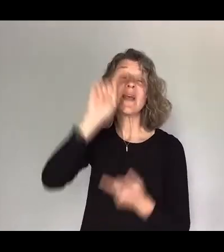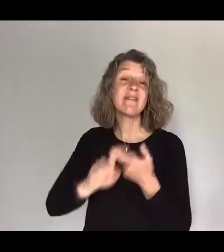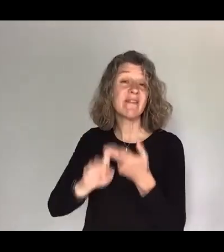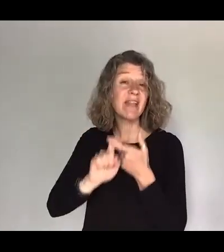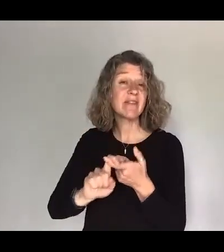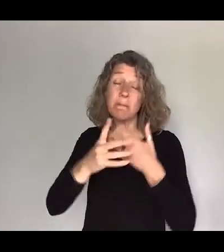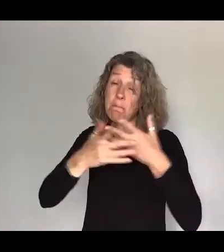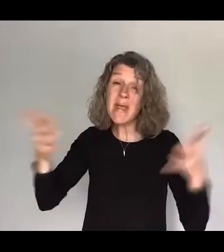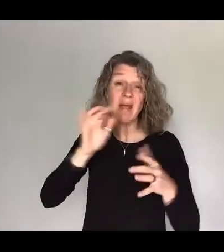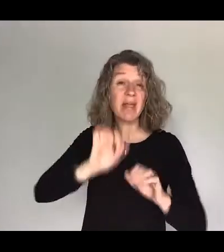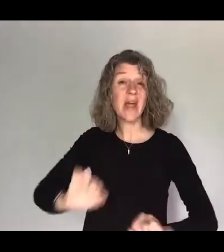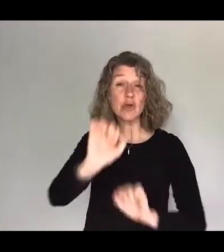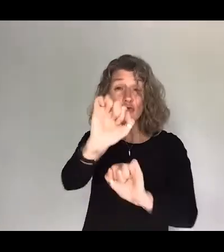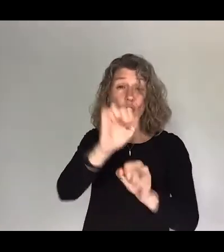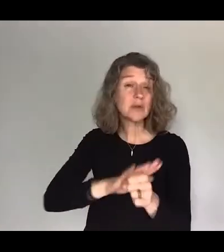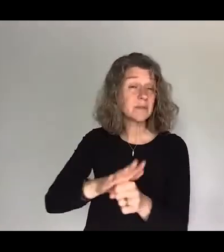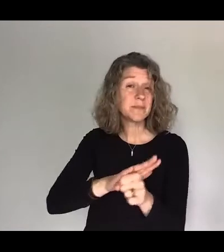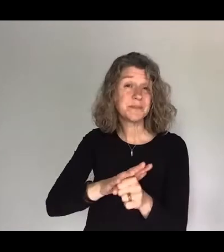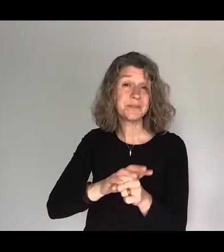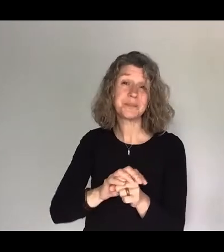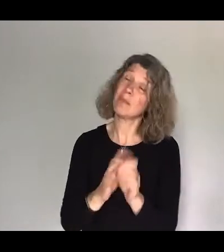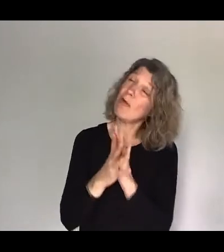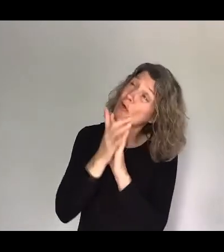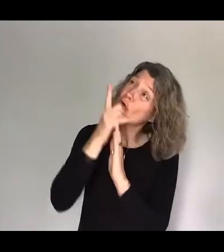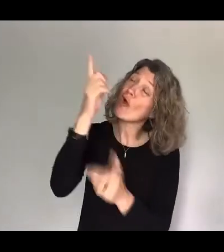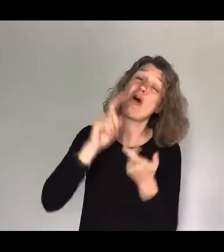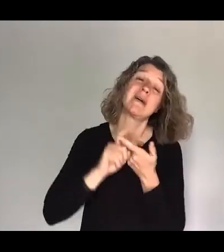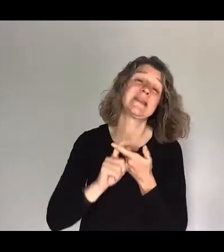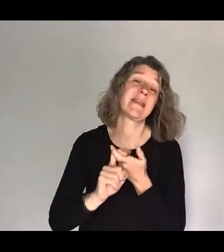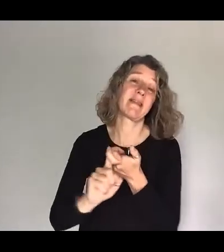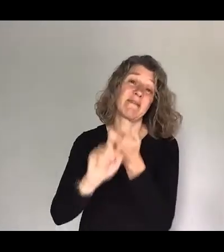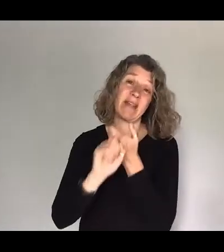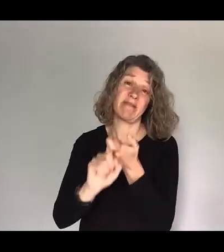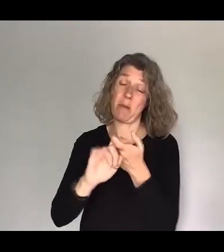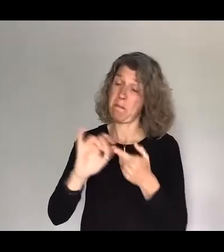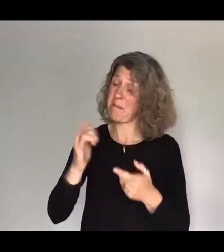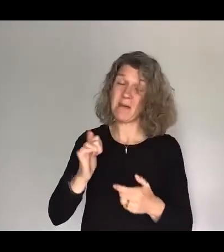God is faithful even when you feel overwhelmed and your mental health is all consuming